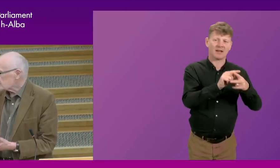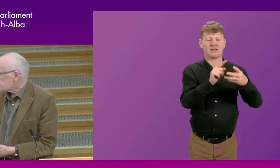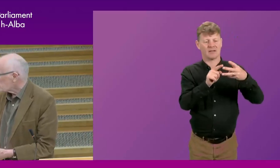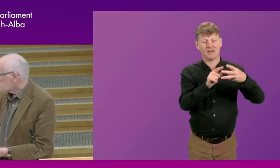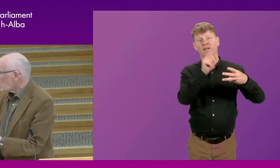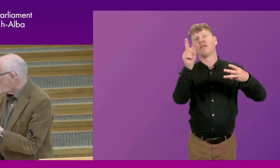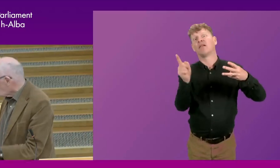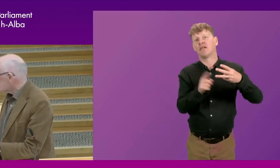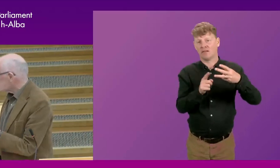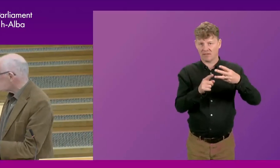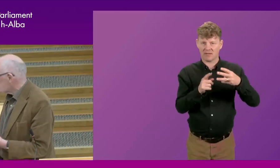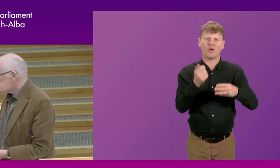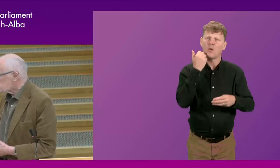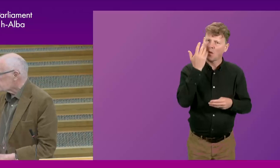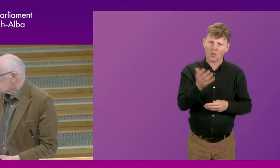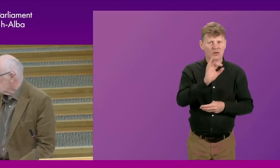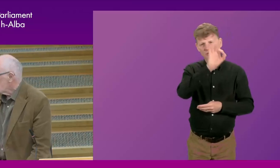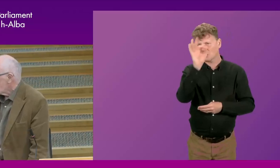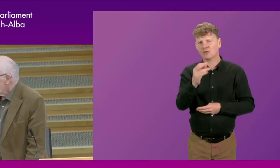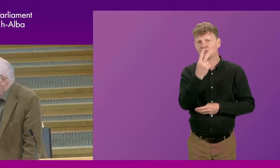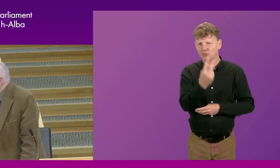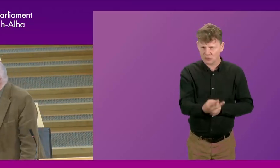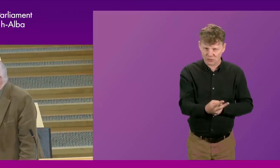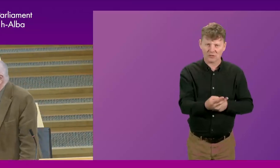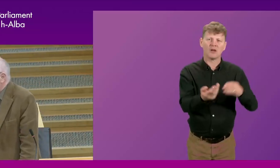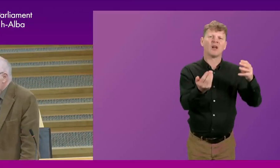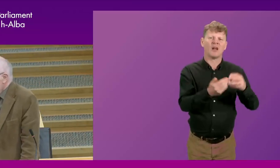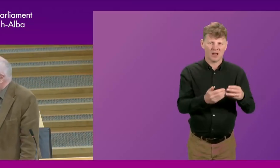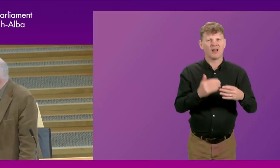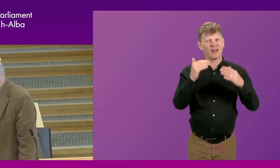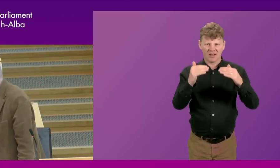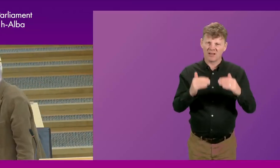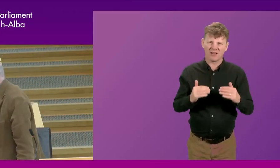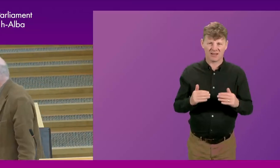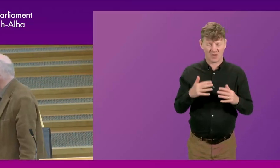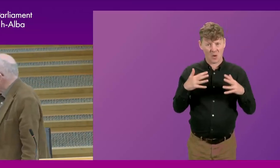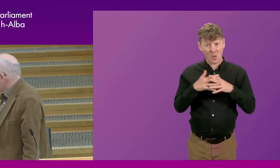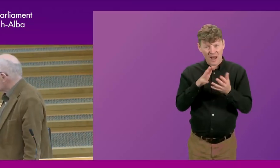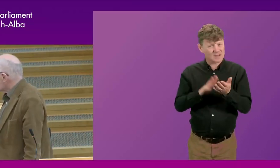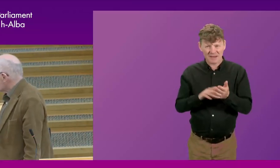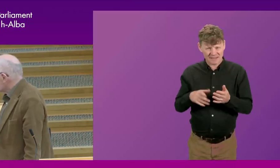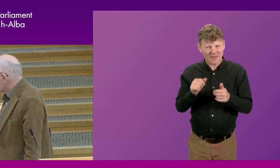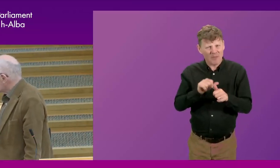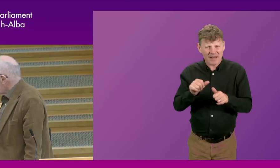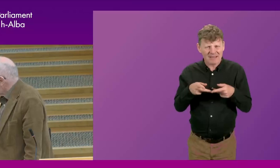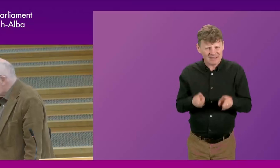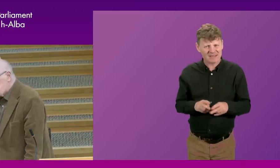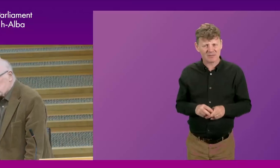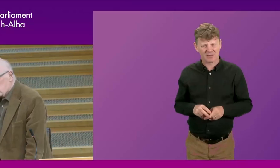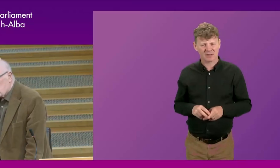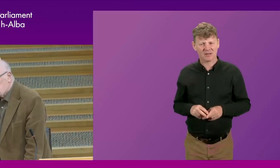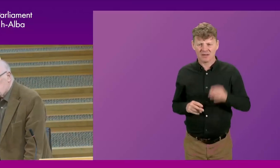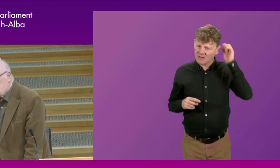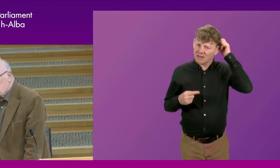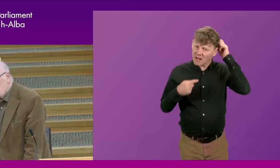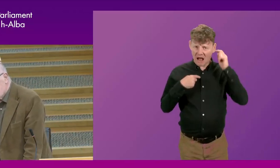opposition party always gets question number two, and so on. Even at Westminster, they've got a better system, because I often